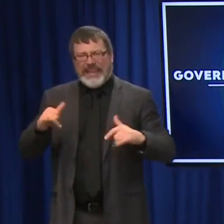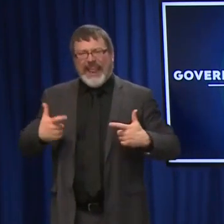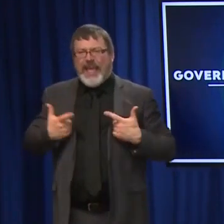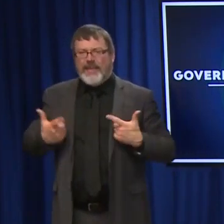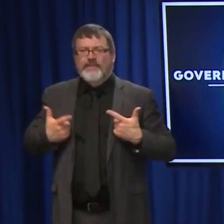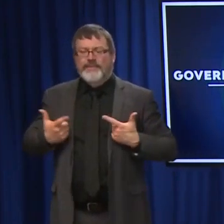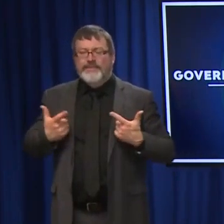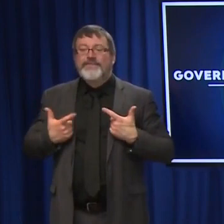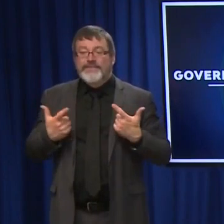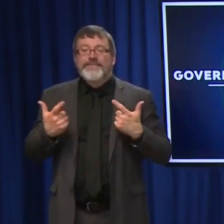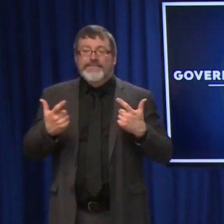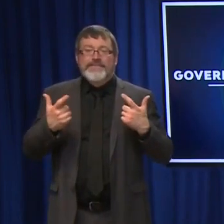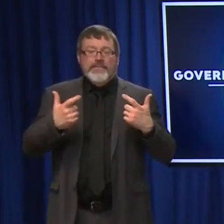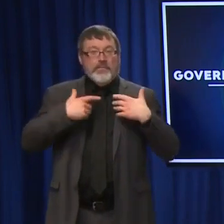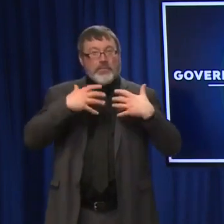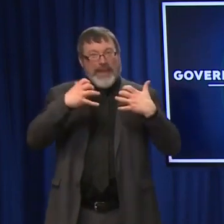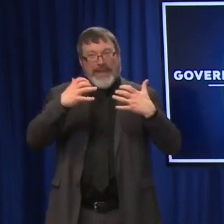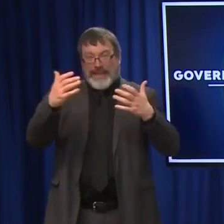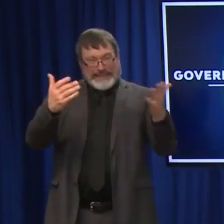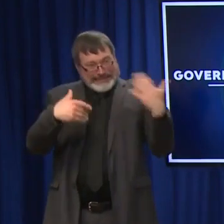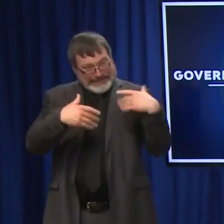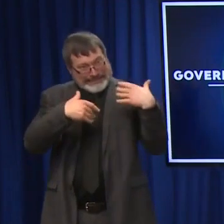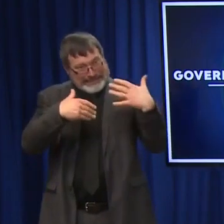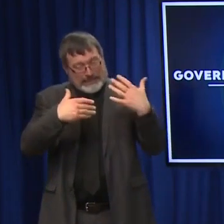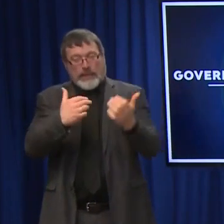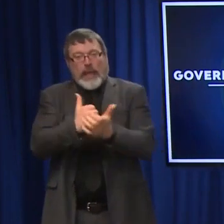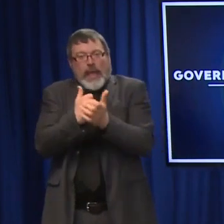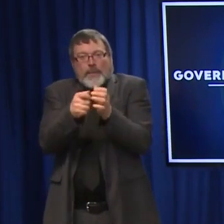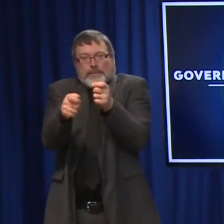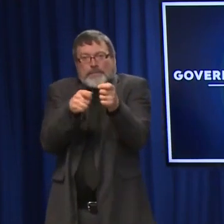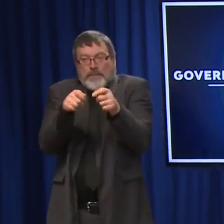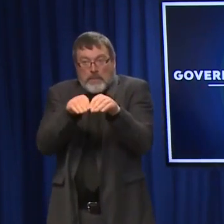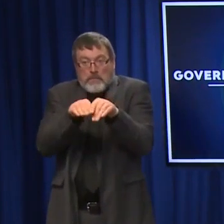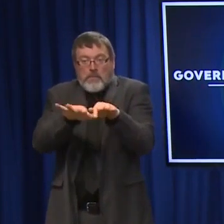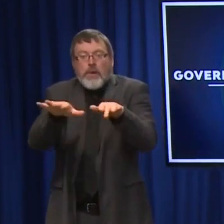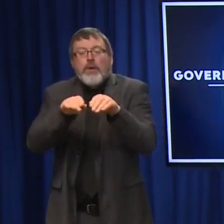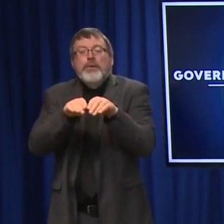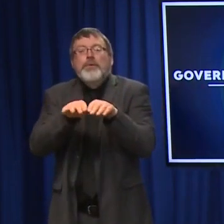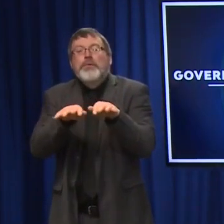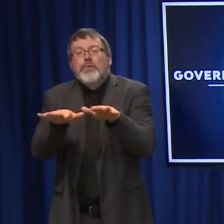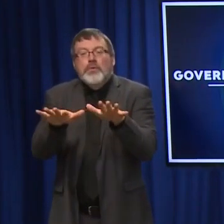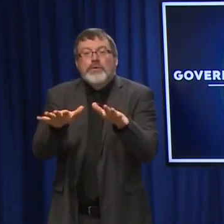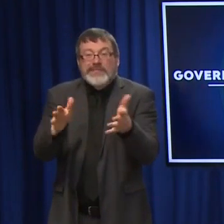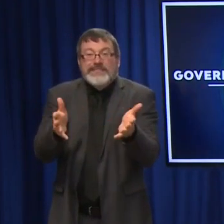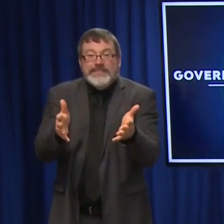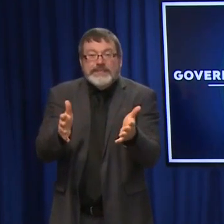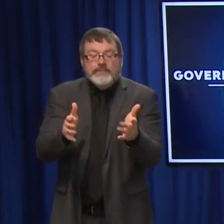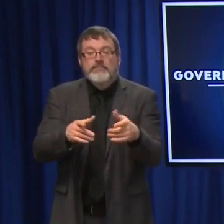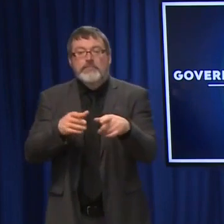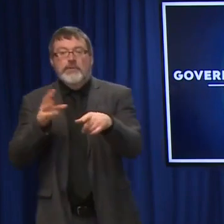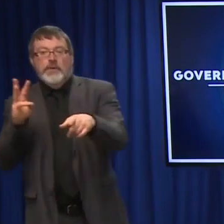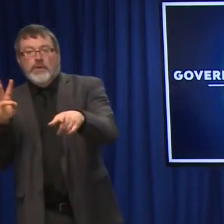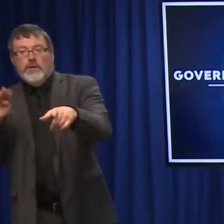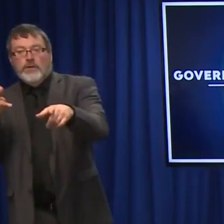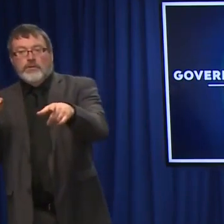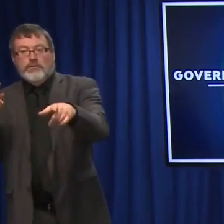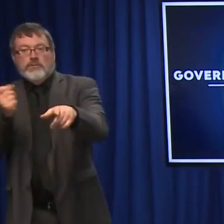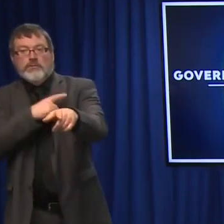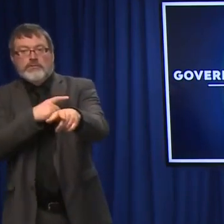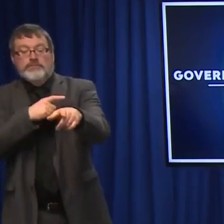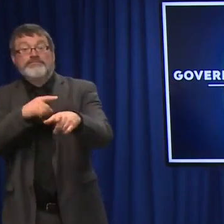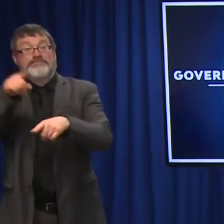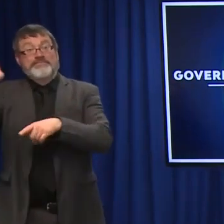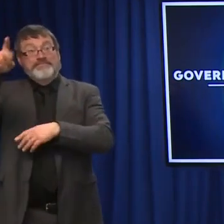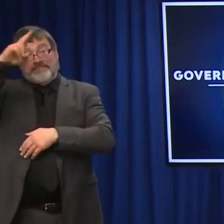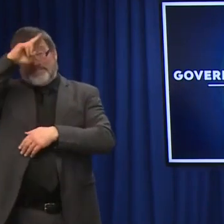people and between communities. And just one more. Elliot Hospital, we received confirmation today that there's a refrigerator truck outside